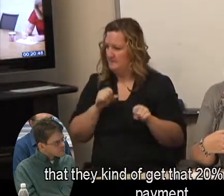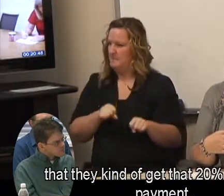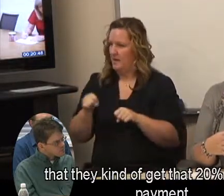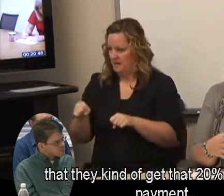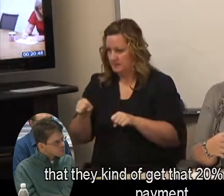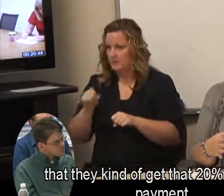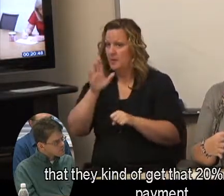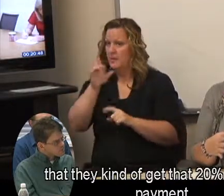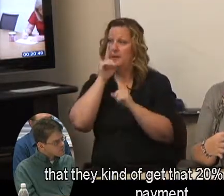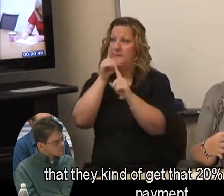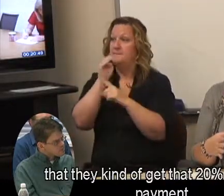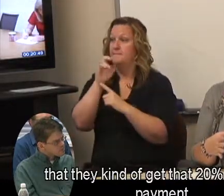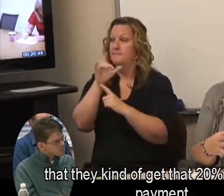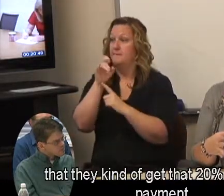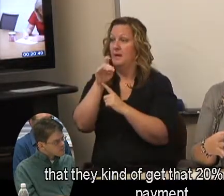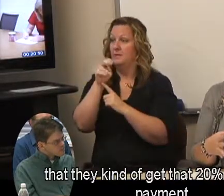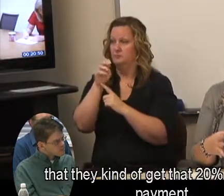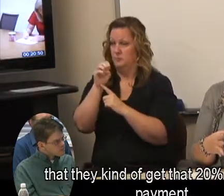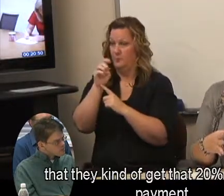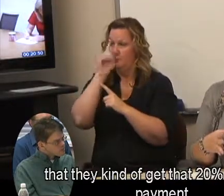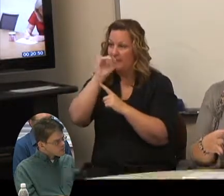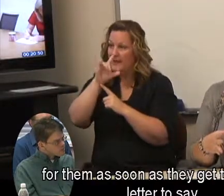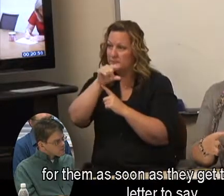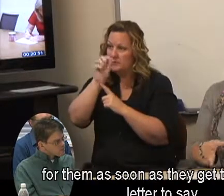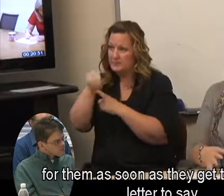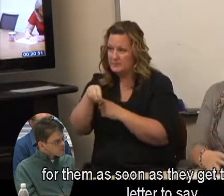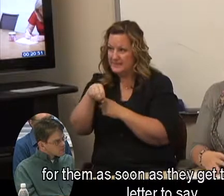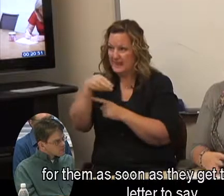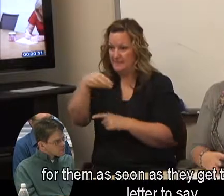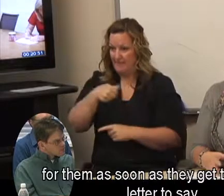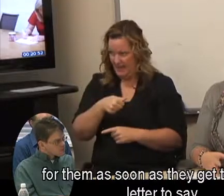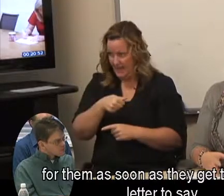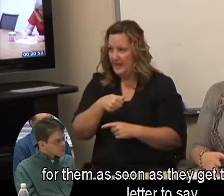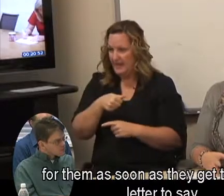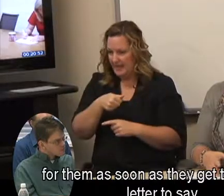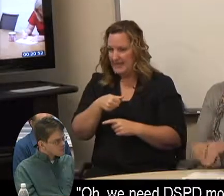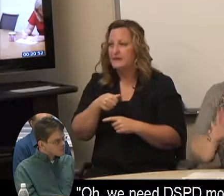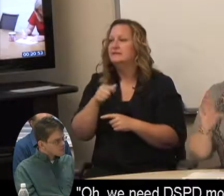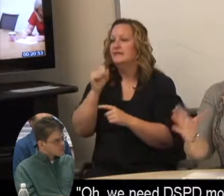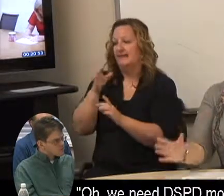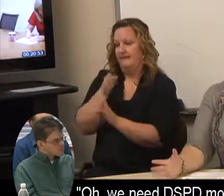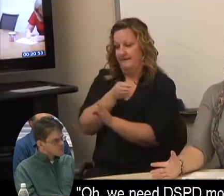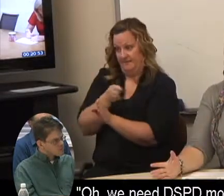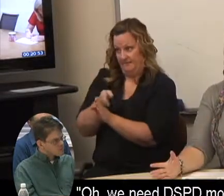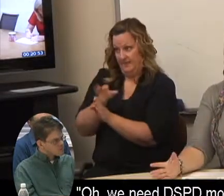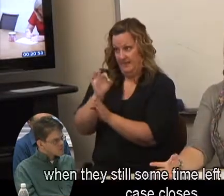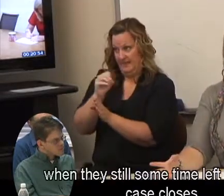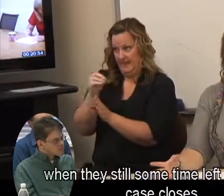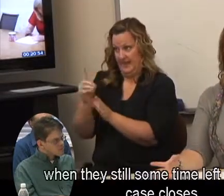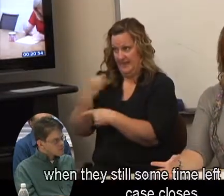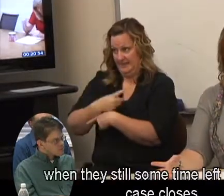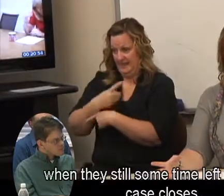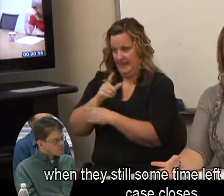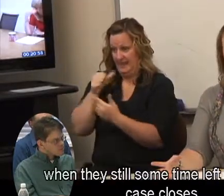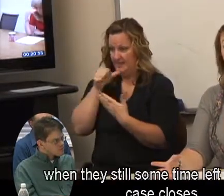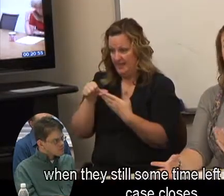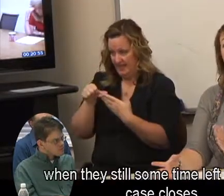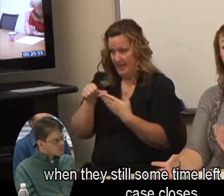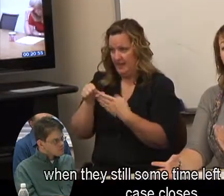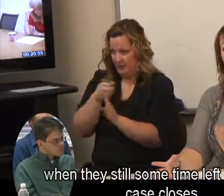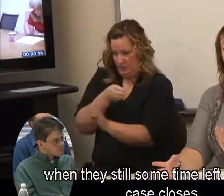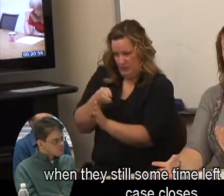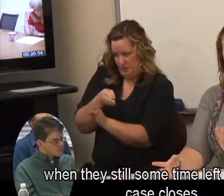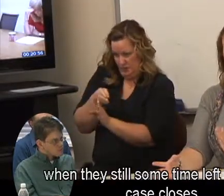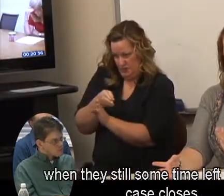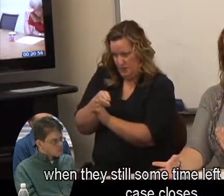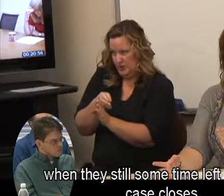20% milestone payment for them as soon as they get that 90-day letter to say, oh, we need DSPD money when they still have some time